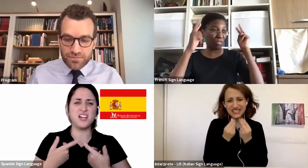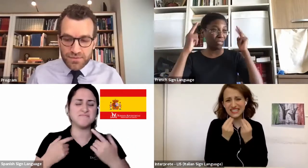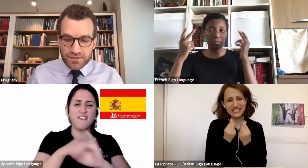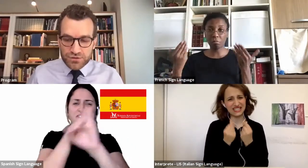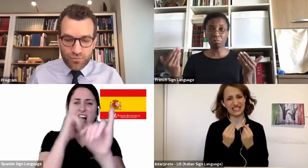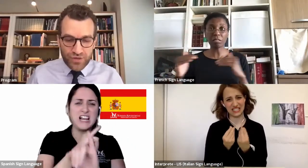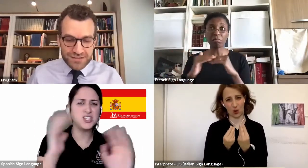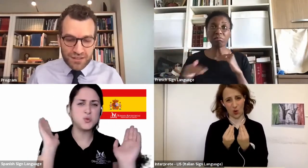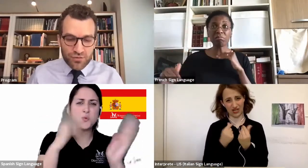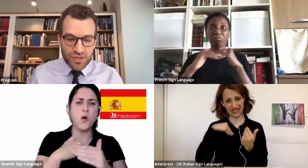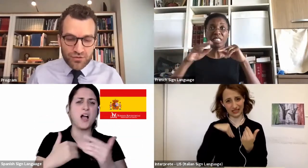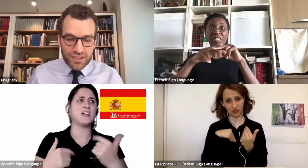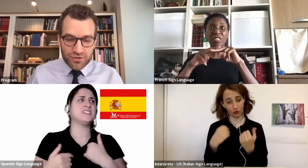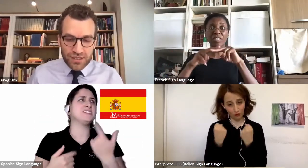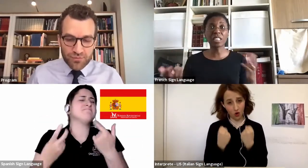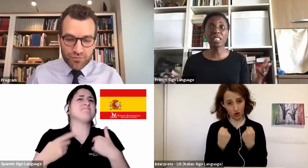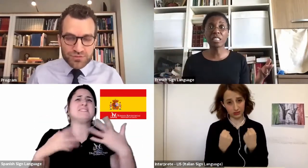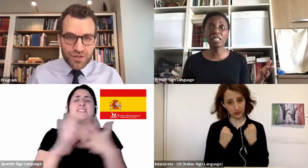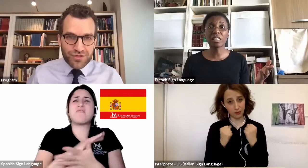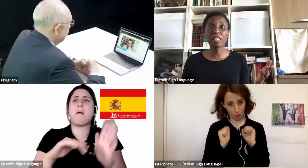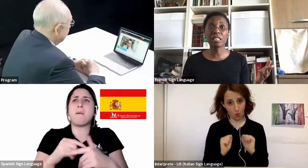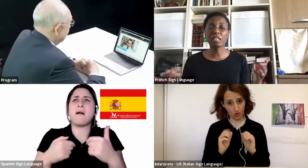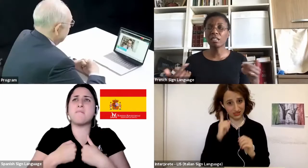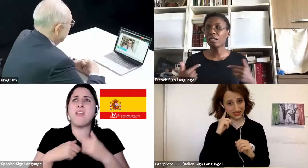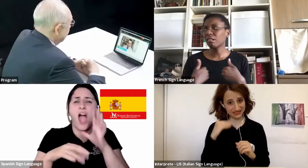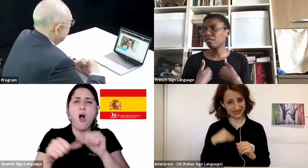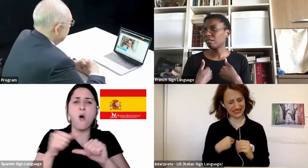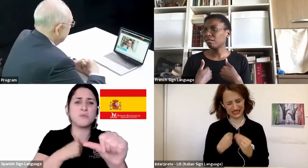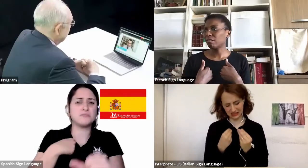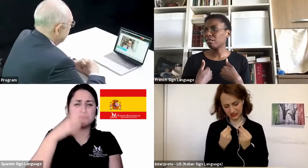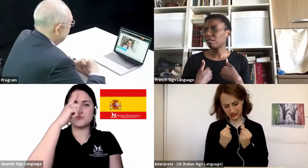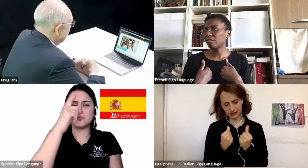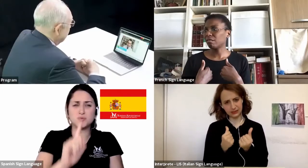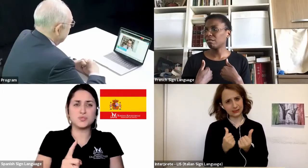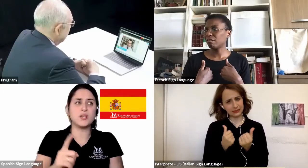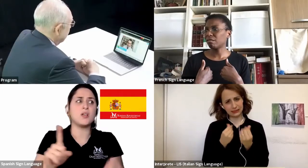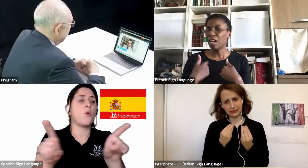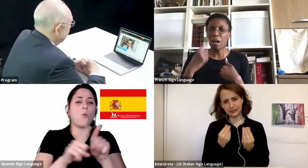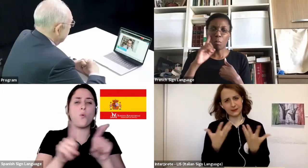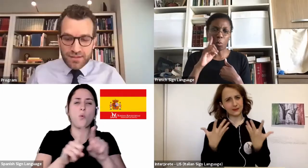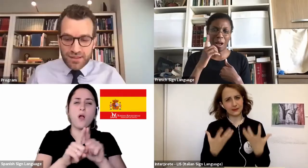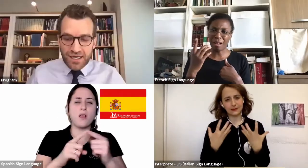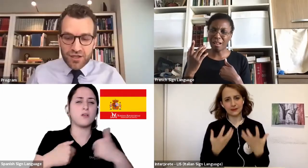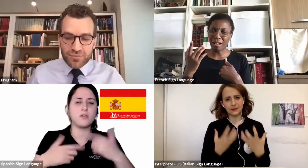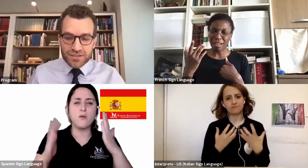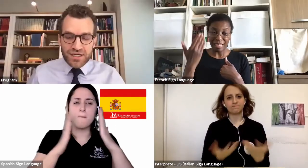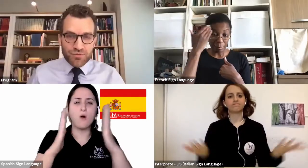so present a commander in our time of prosperity and so very absent a help in time of